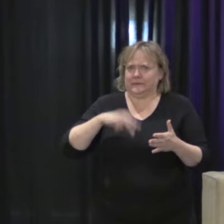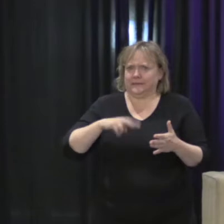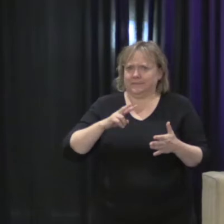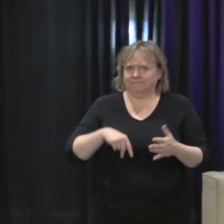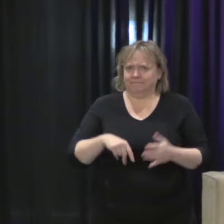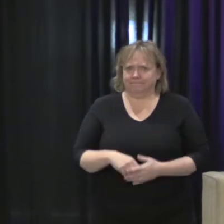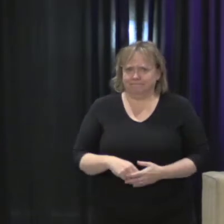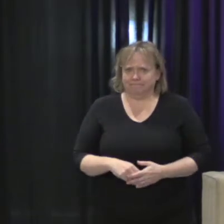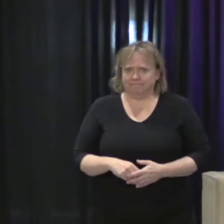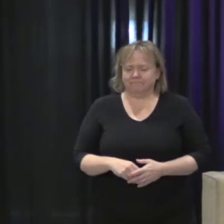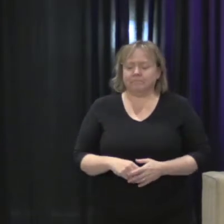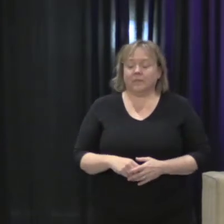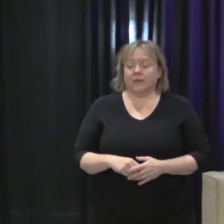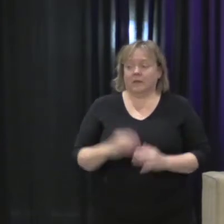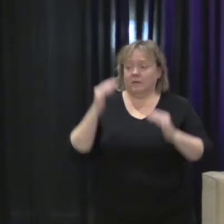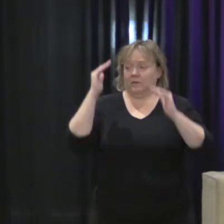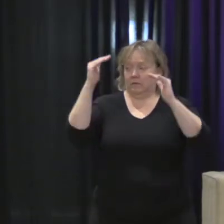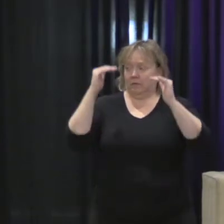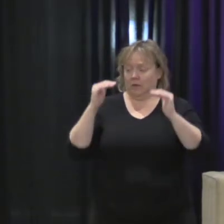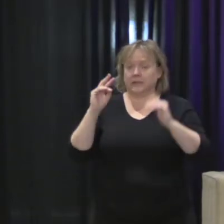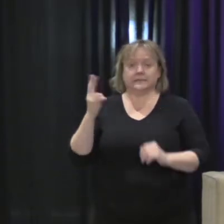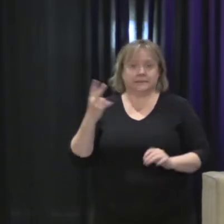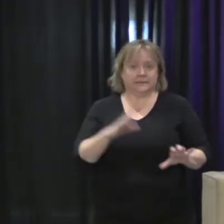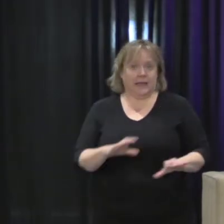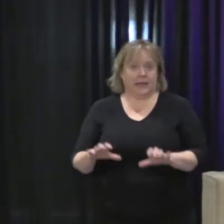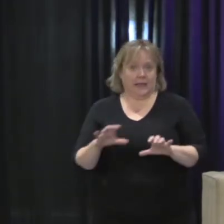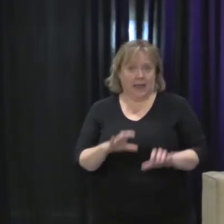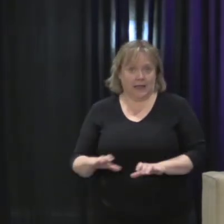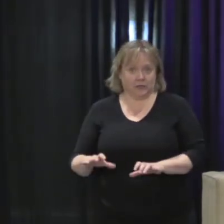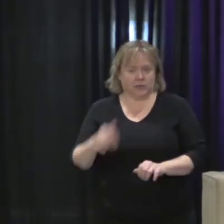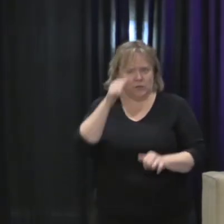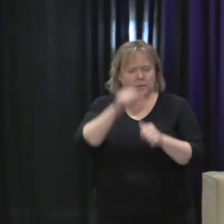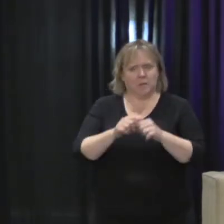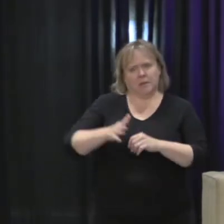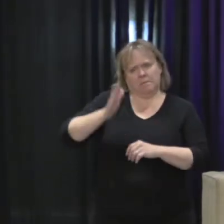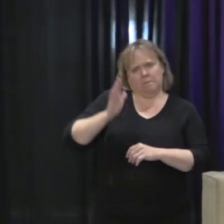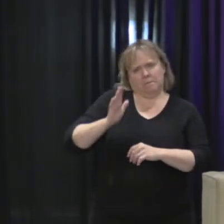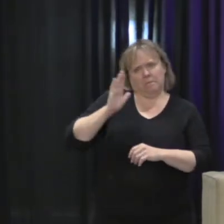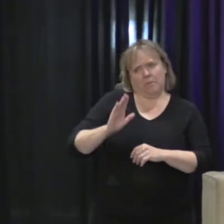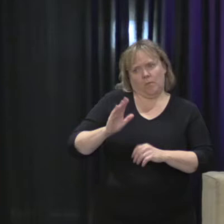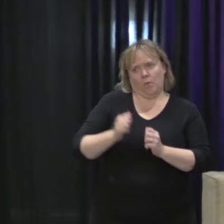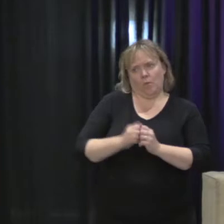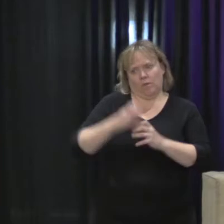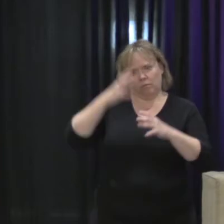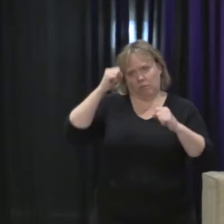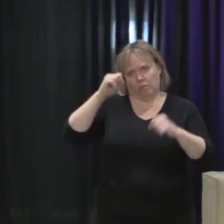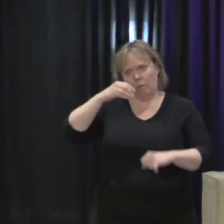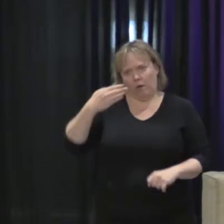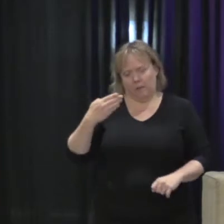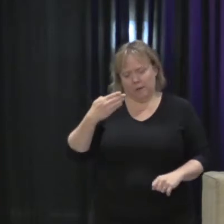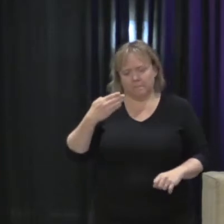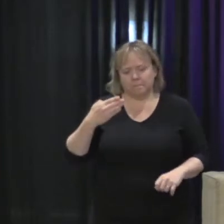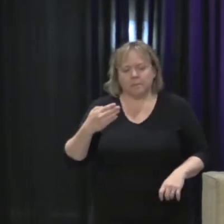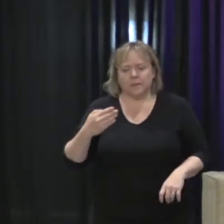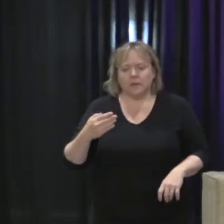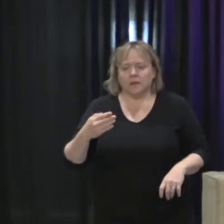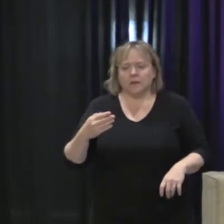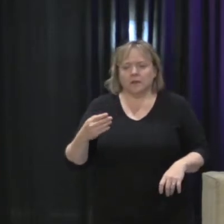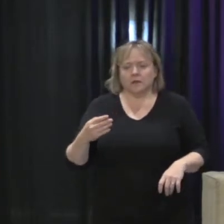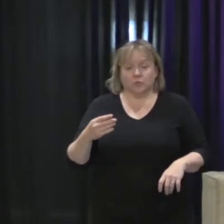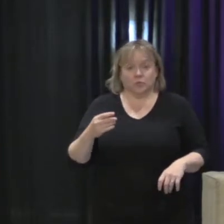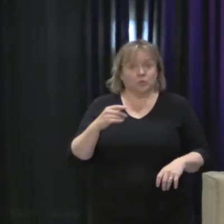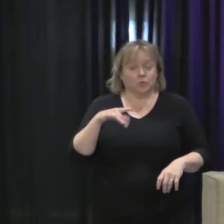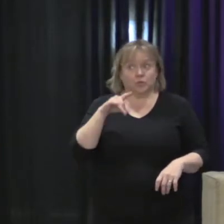The second thing that happened, and this is at the federal level. This was under the Obama administration, which, where we saw tremendous